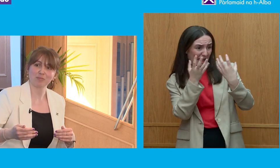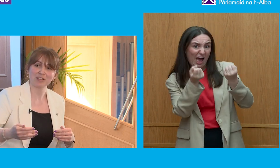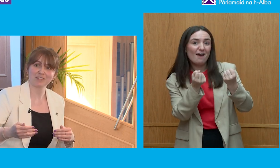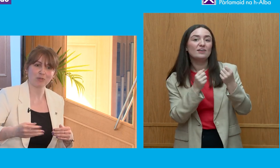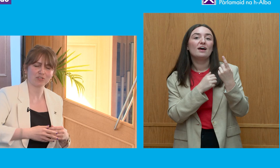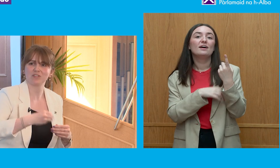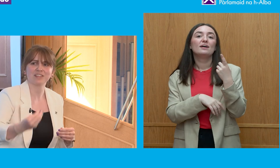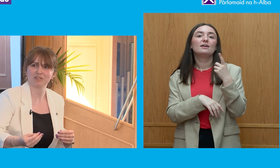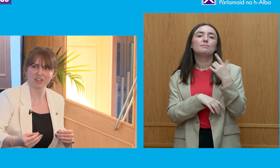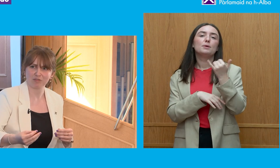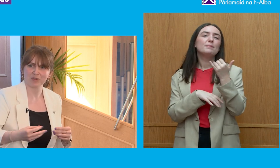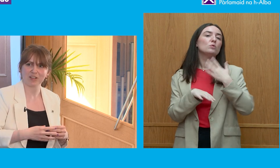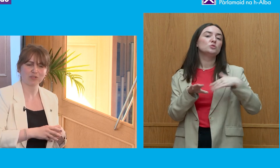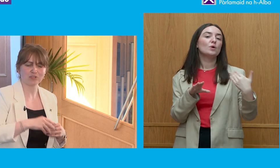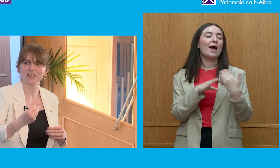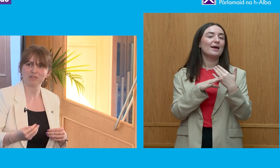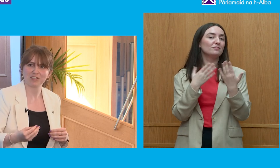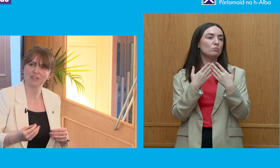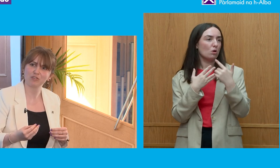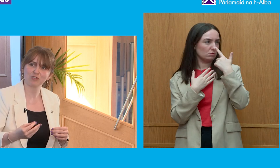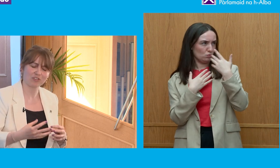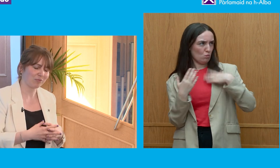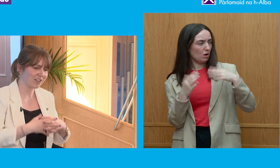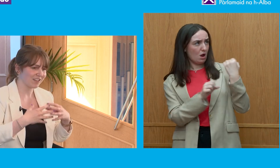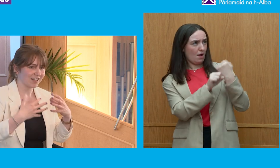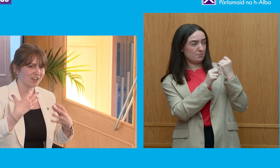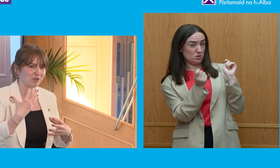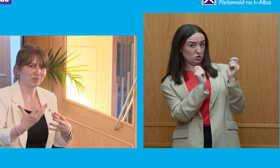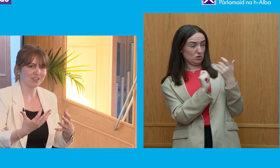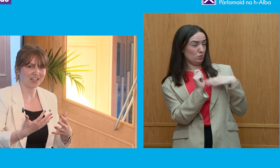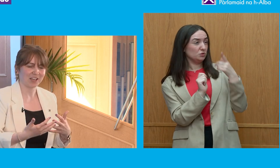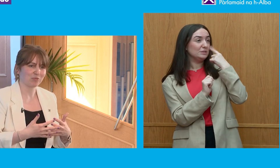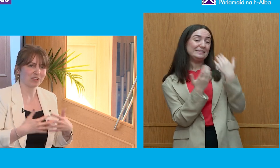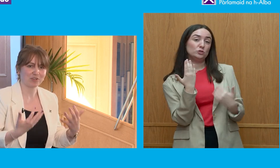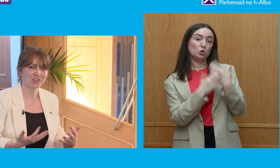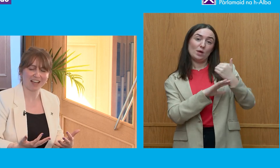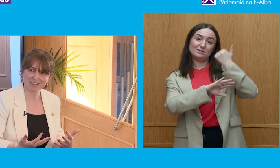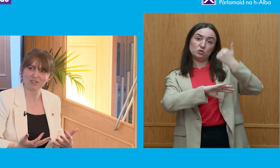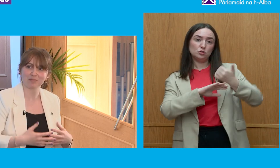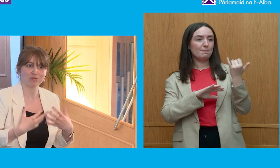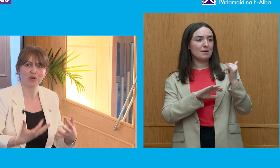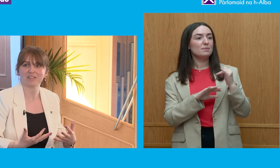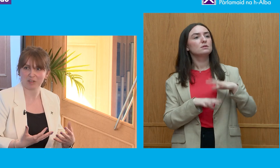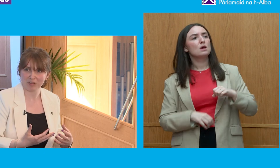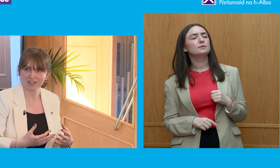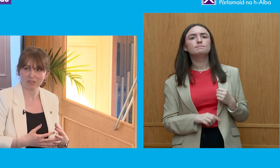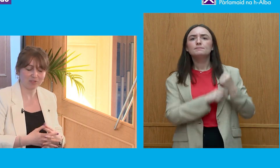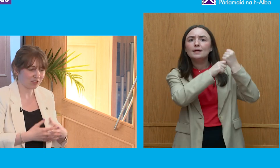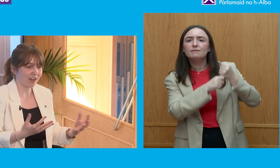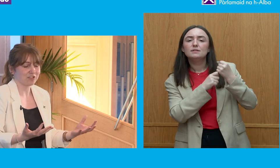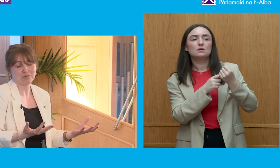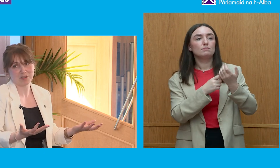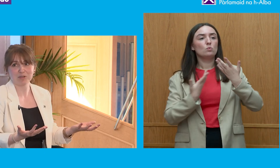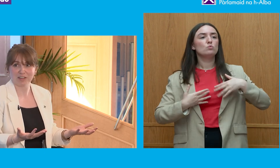more active because they want to see a different government, they want to see different institutions, they might get more involved in activism and voice their opinions,